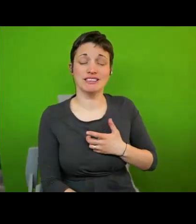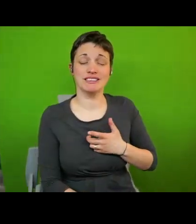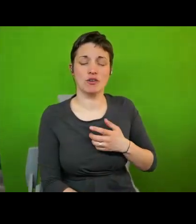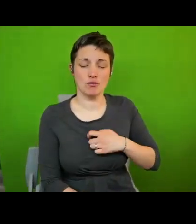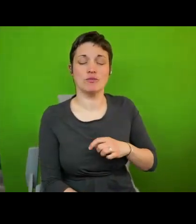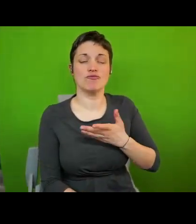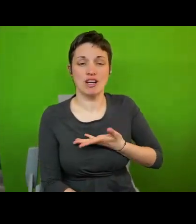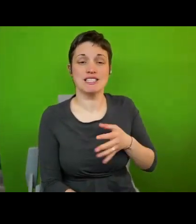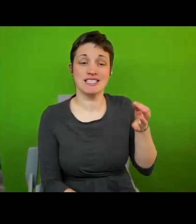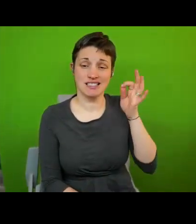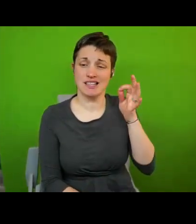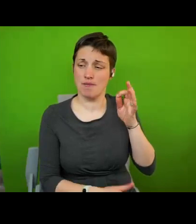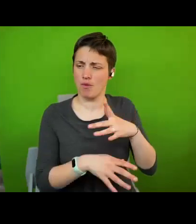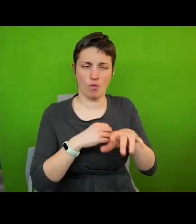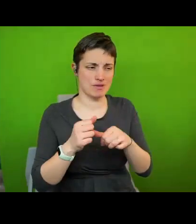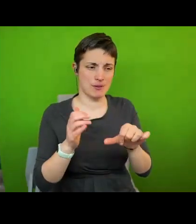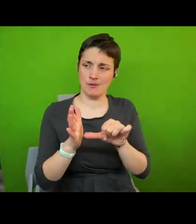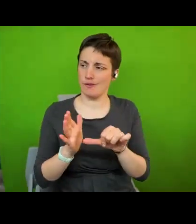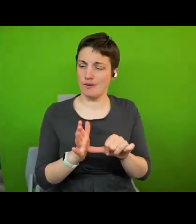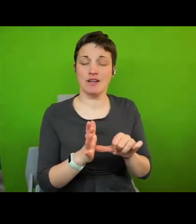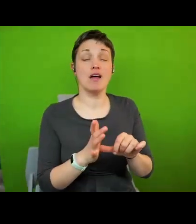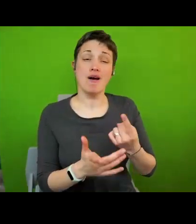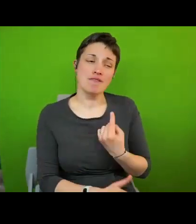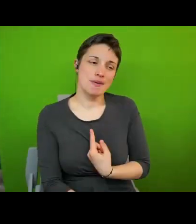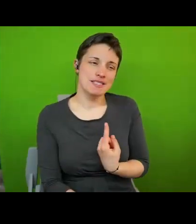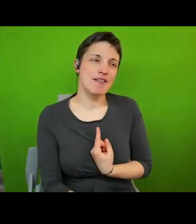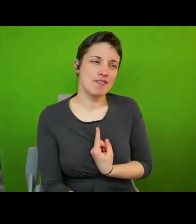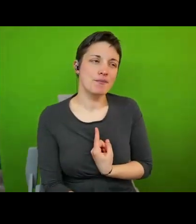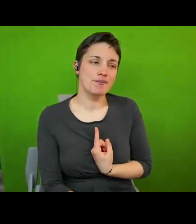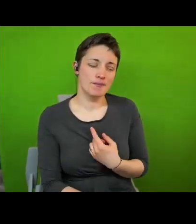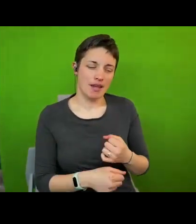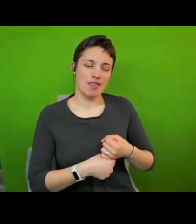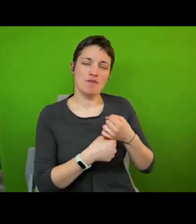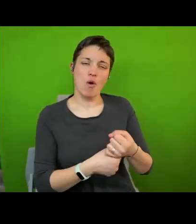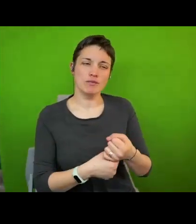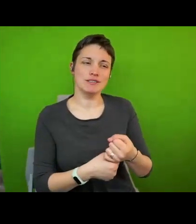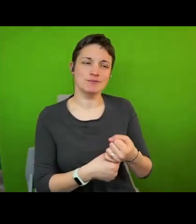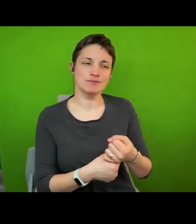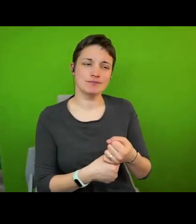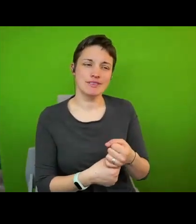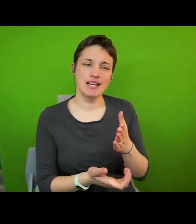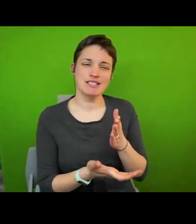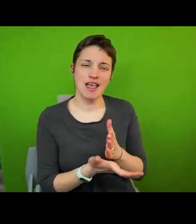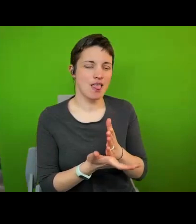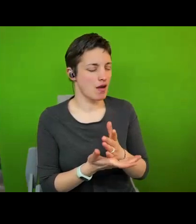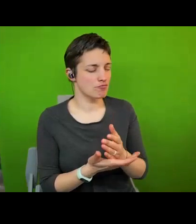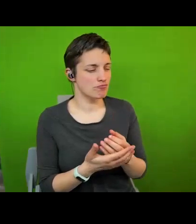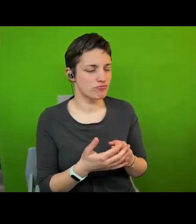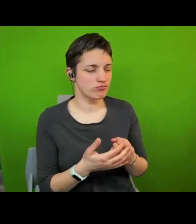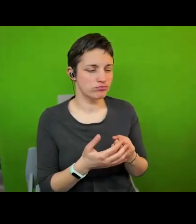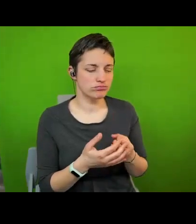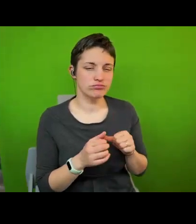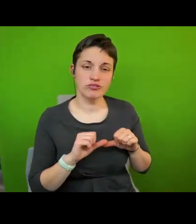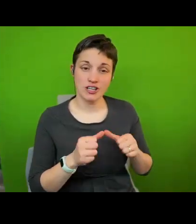issue but to me the human right cities movement is without doubt still a very productive perhaps the post